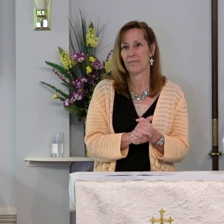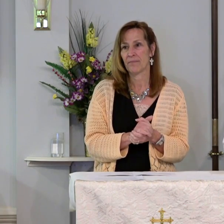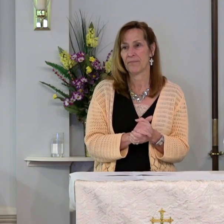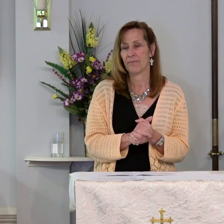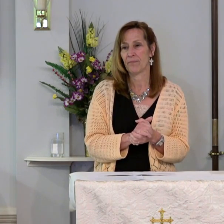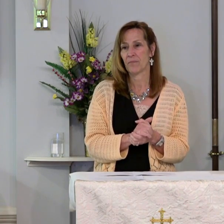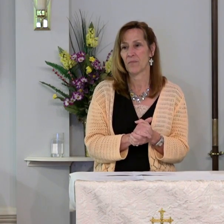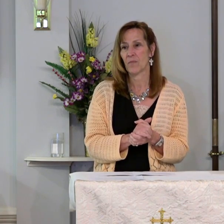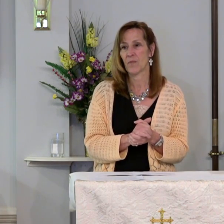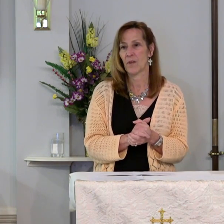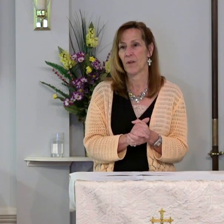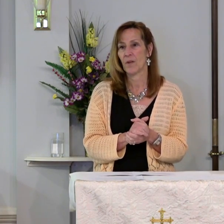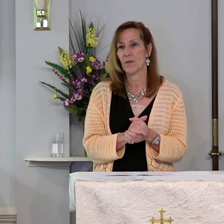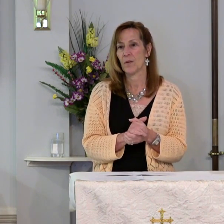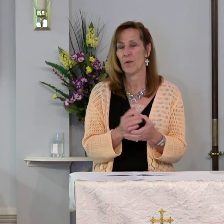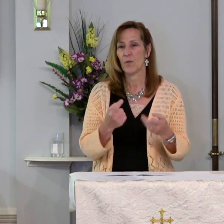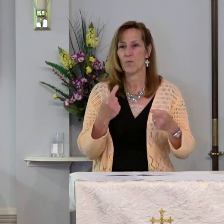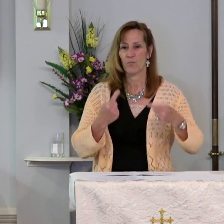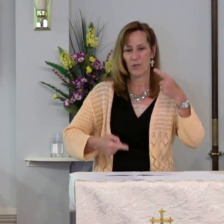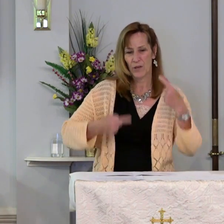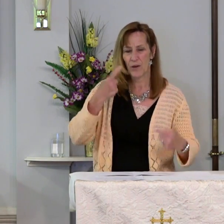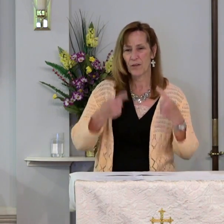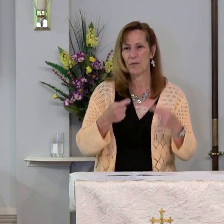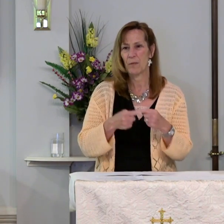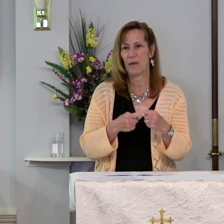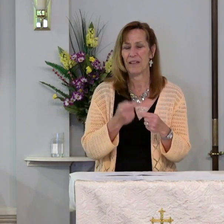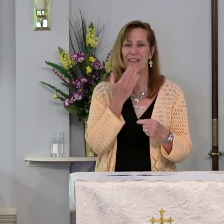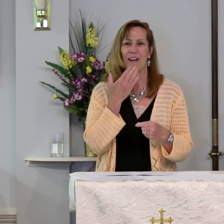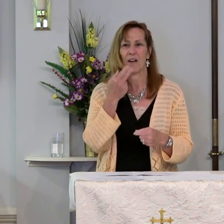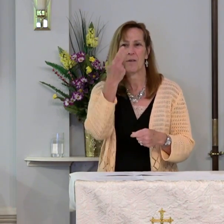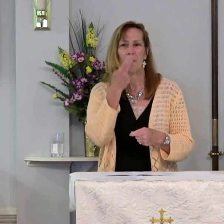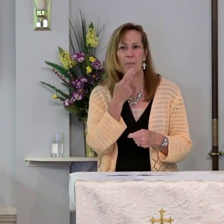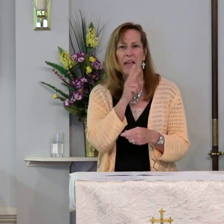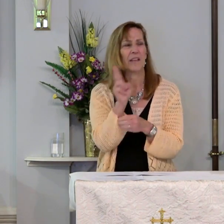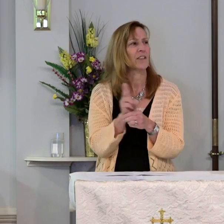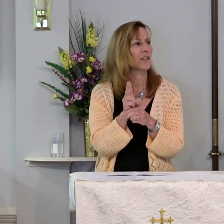We fight over what shades of paint to use.